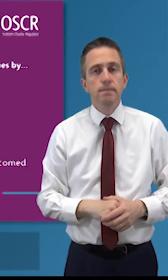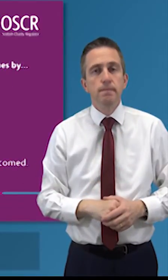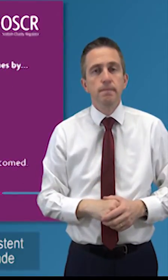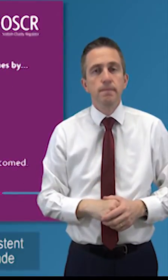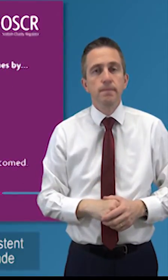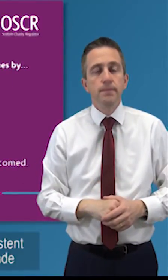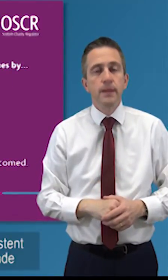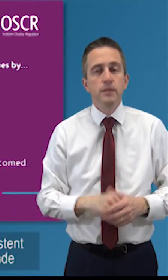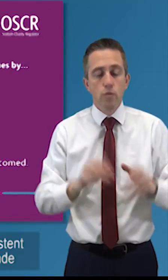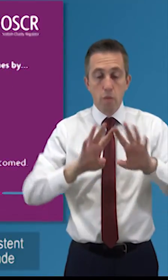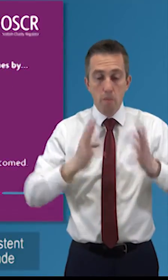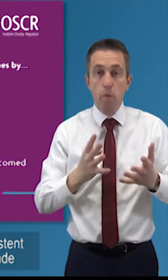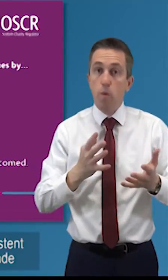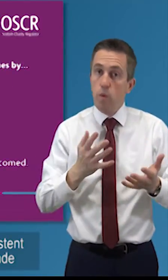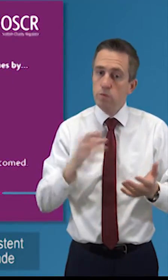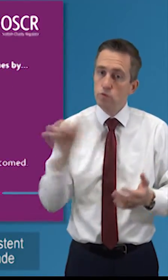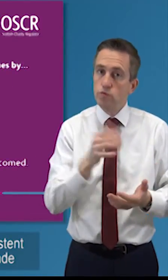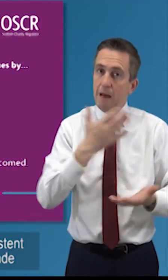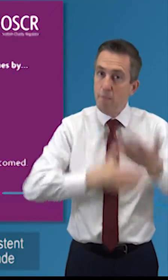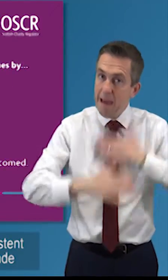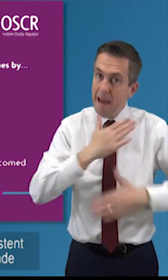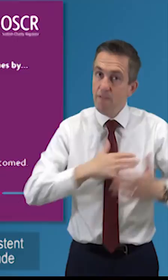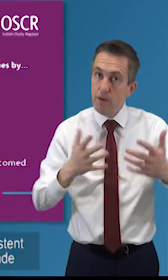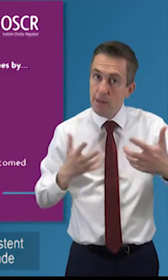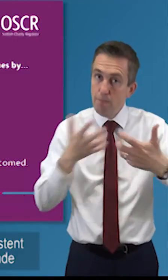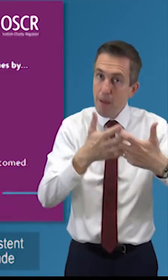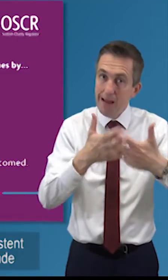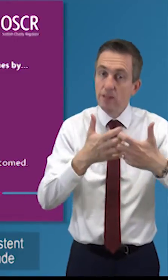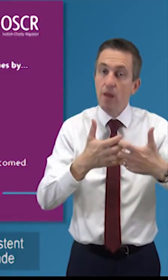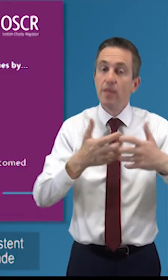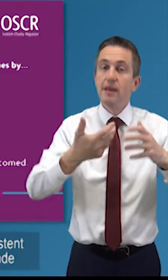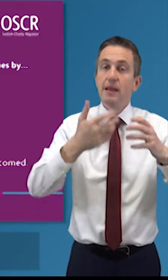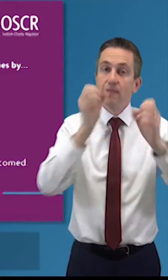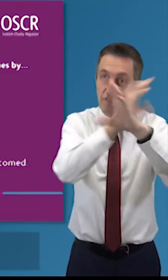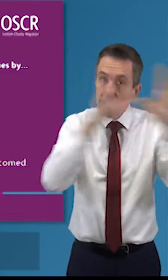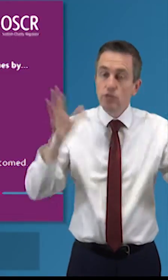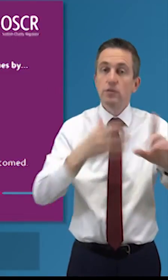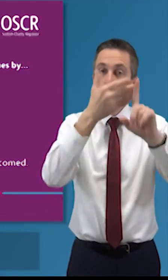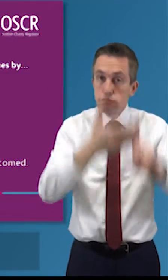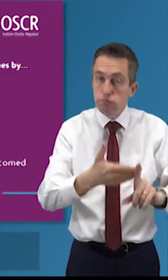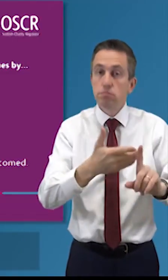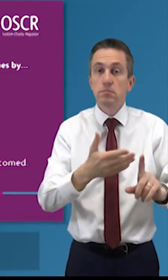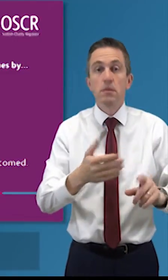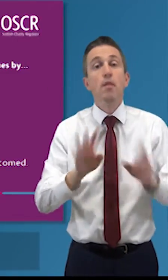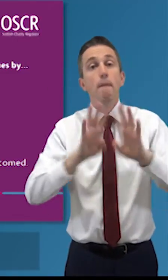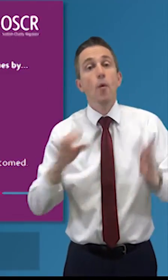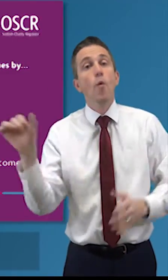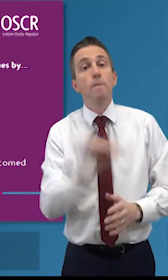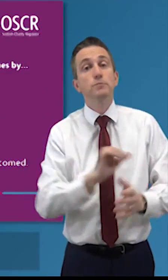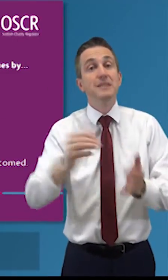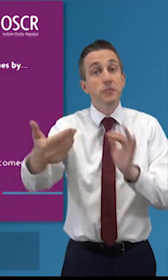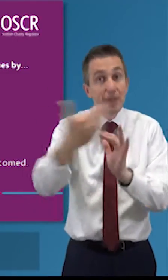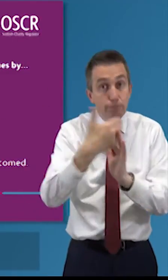so you need to make sure that behavior is consistent with your vision and values that's that point that i made before you need to be transparent